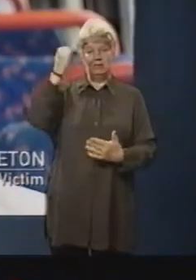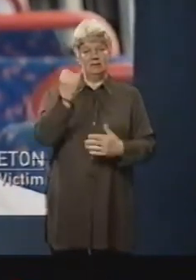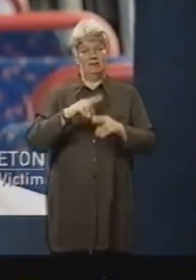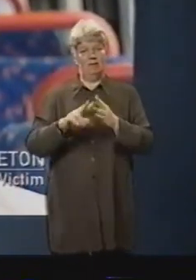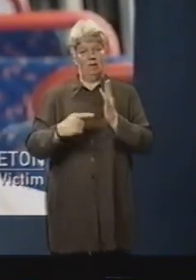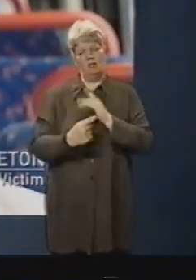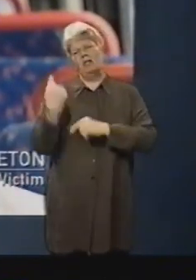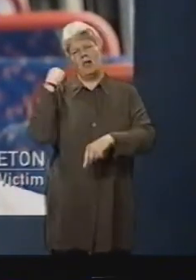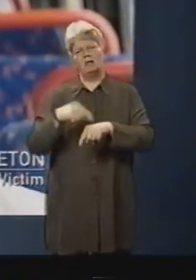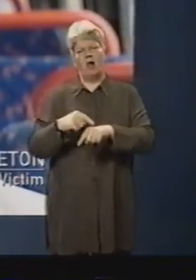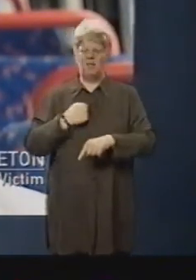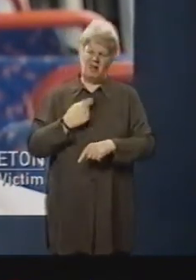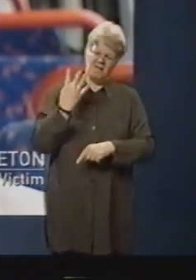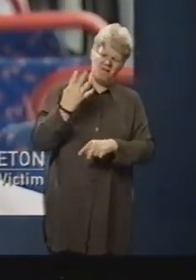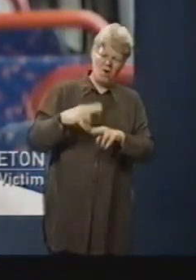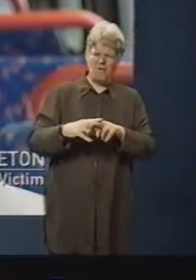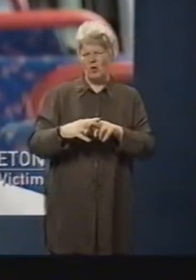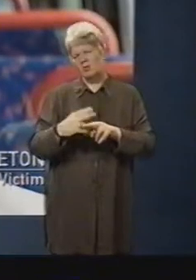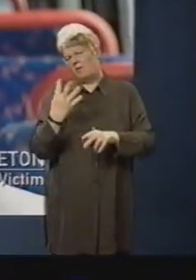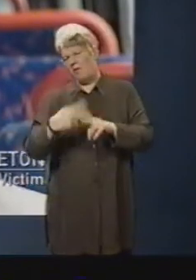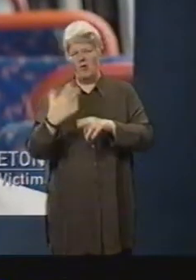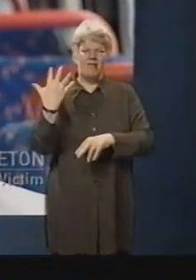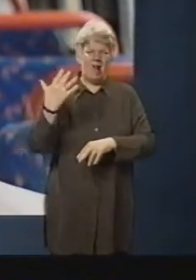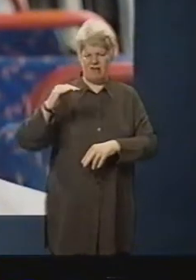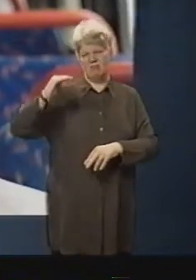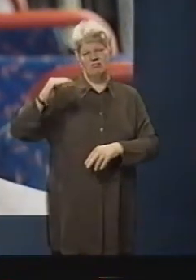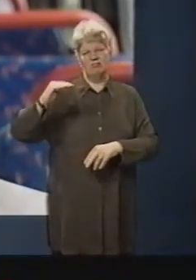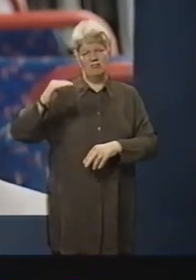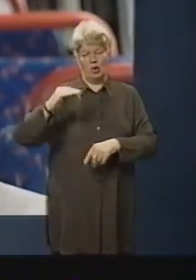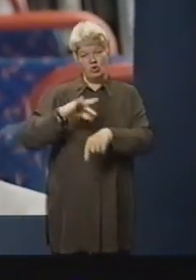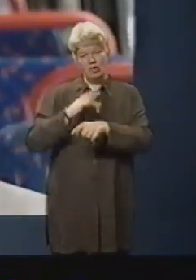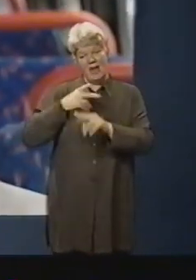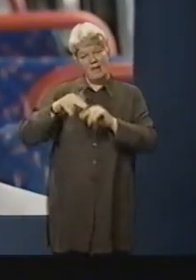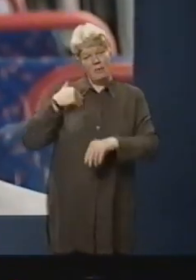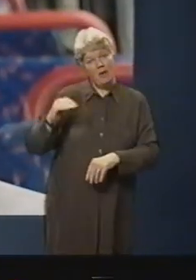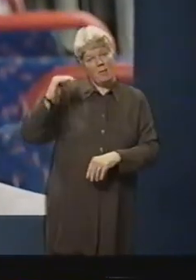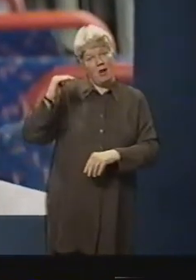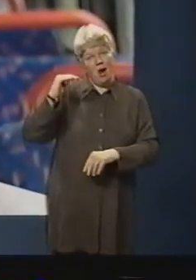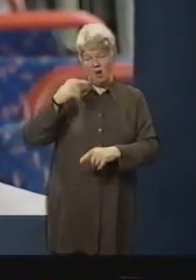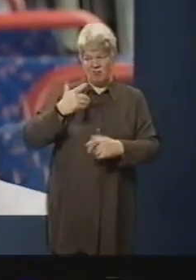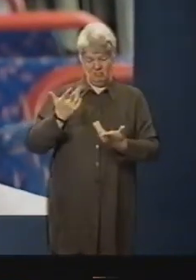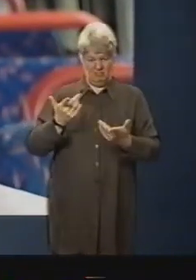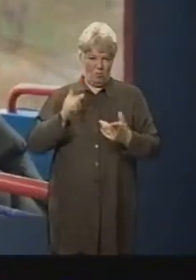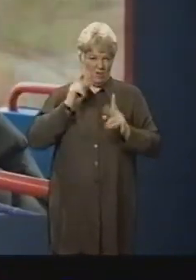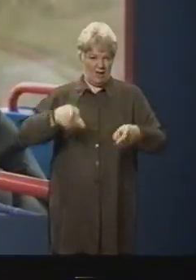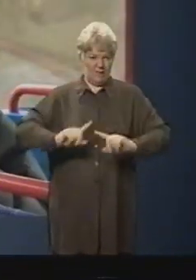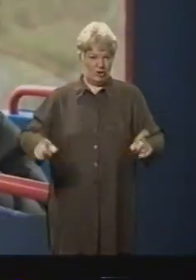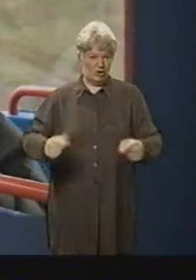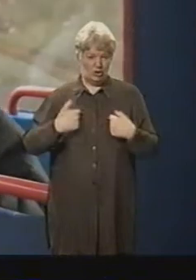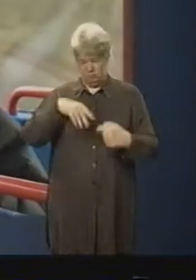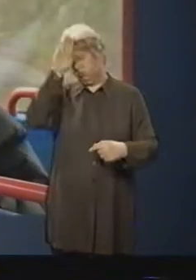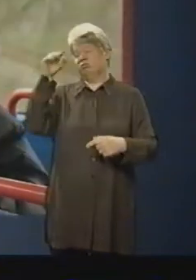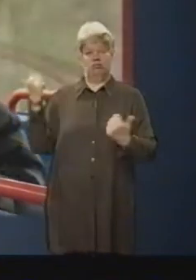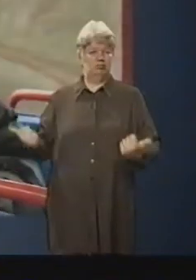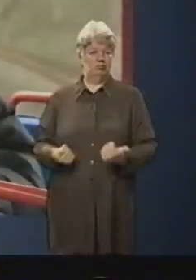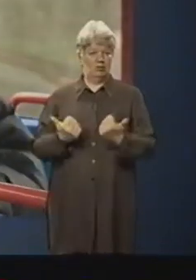But then I was only about four, about four foot five. And the doctor said if it was a little bit bigger I probably wouldn't be here now. Well,